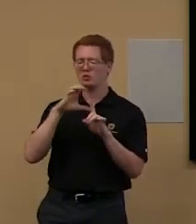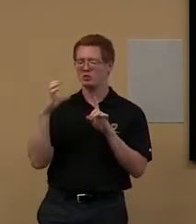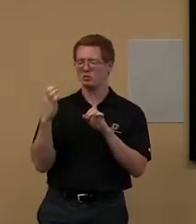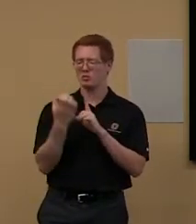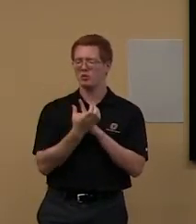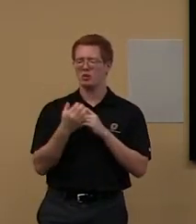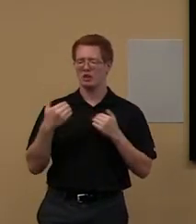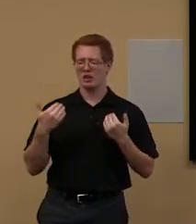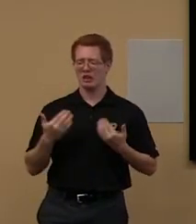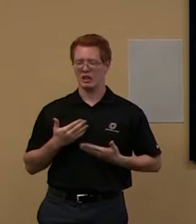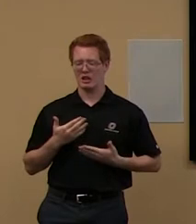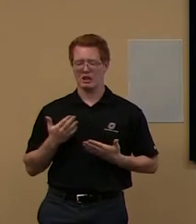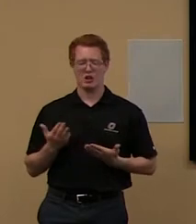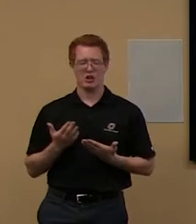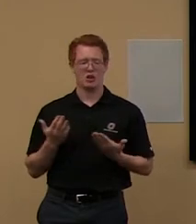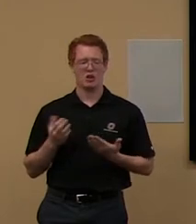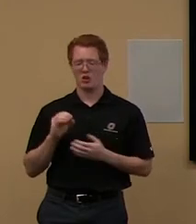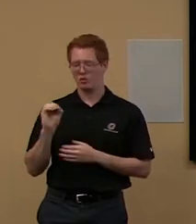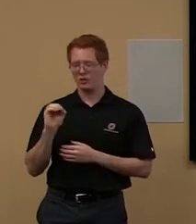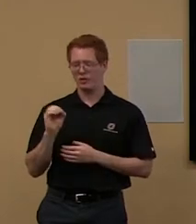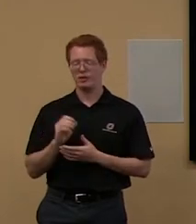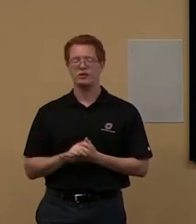doing something that you need, um,